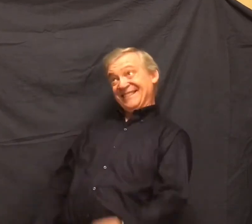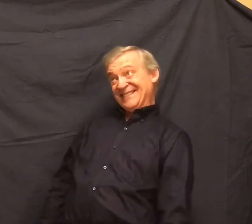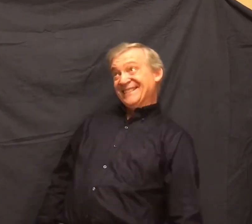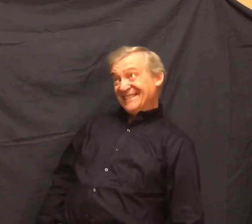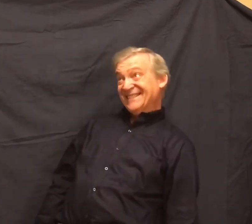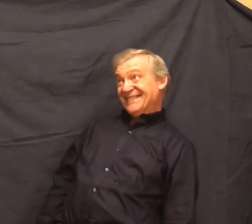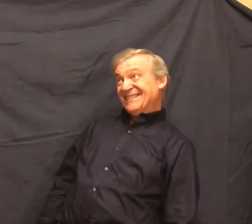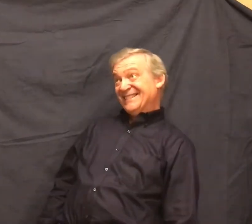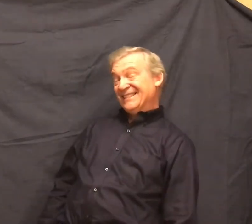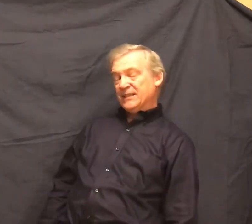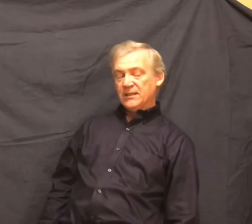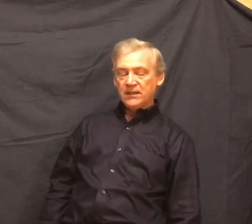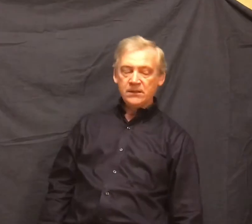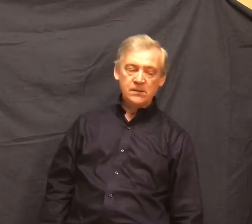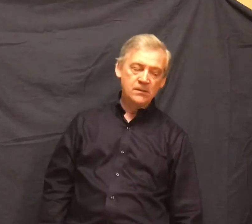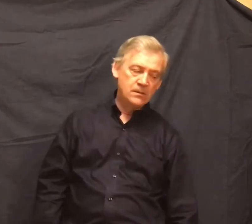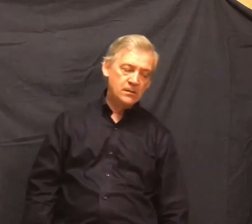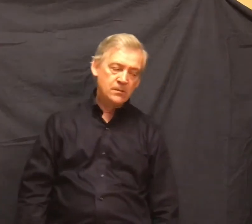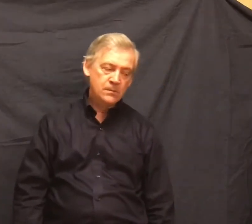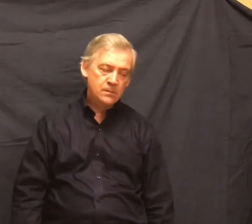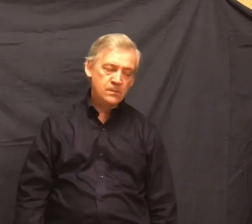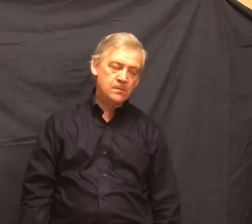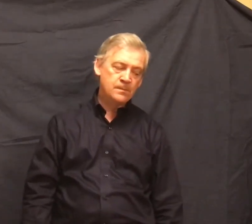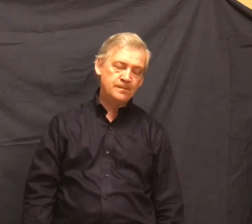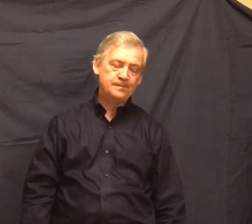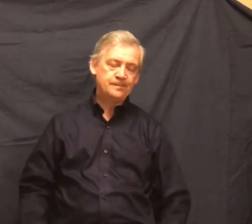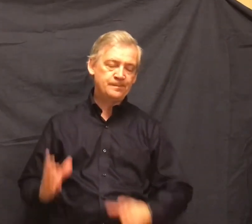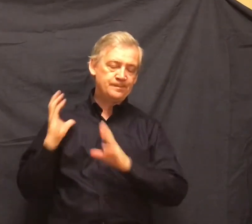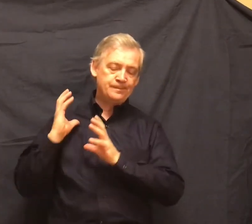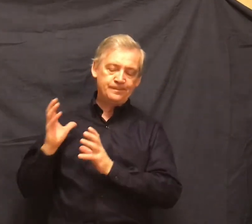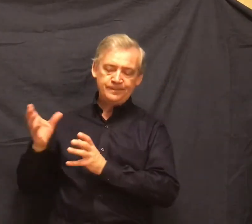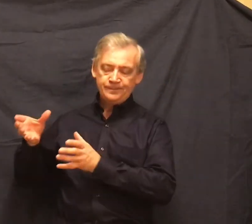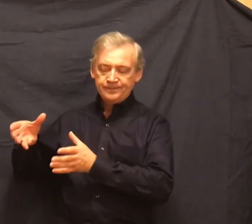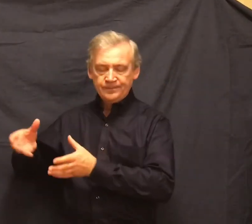George unslung his bindle and dropped it gently on the bank.